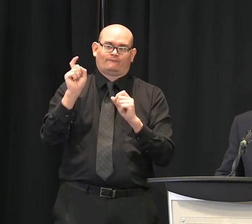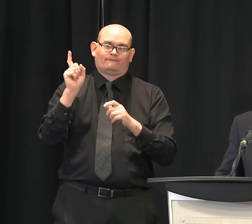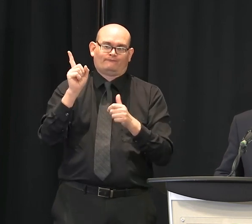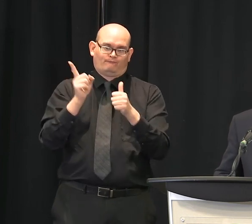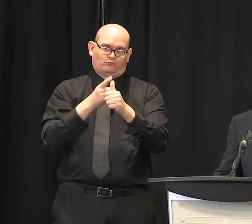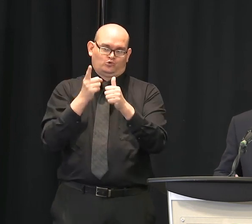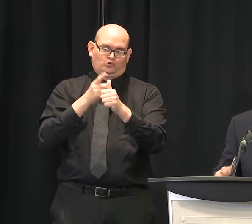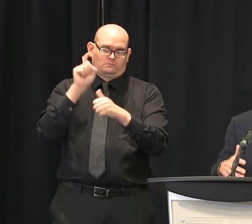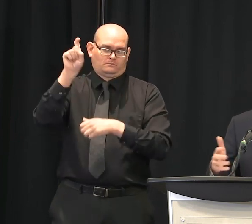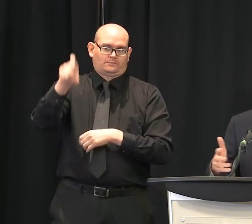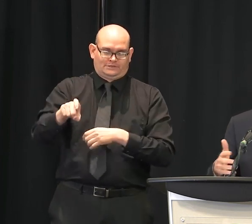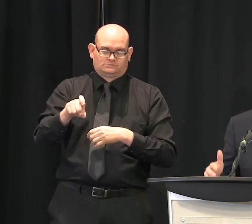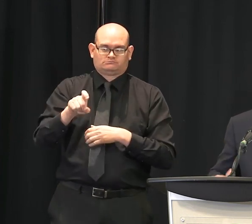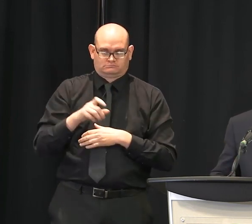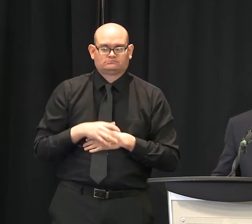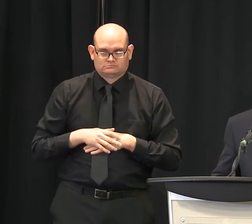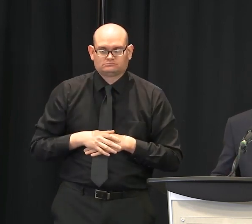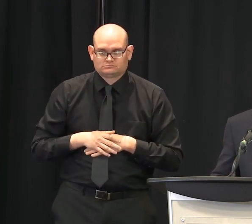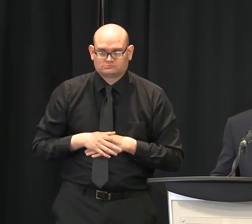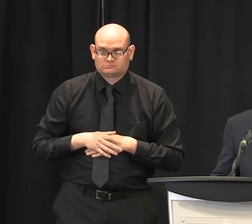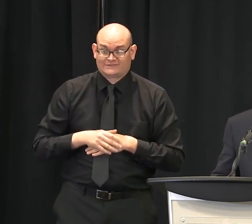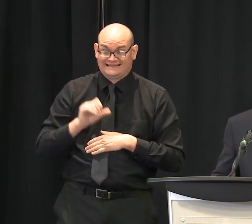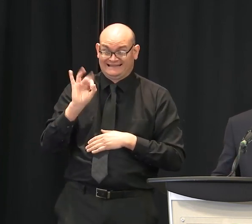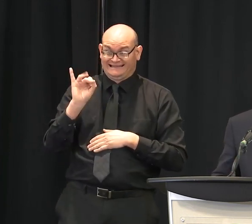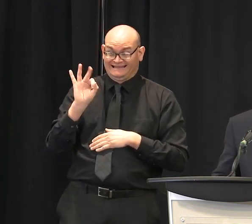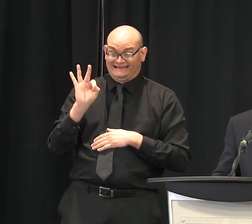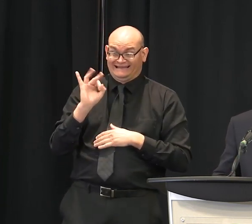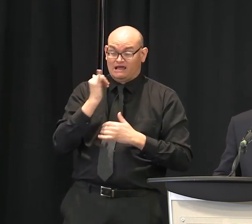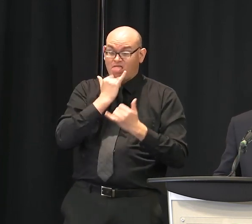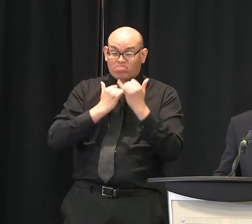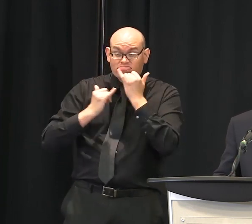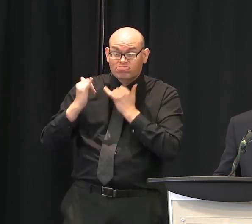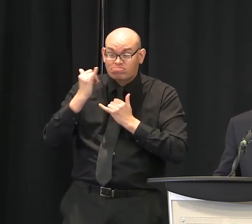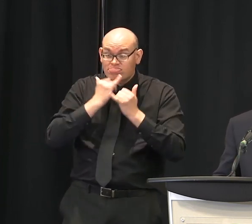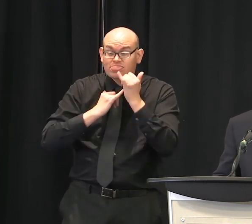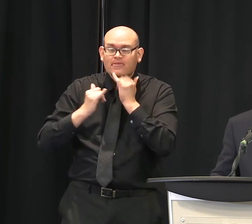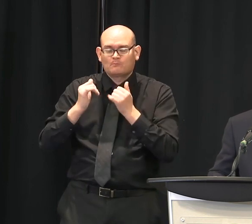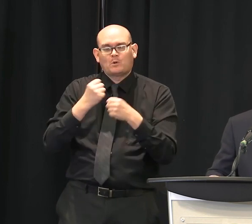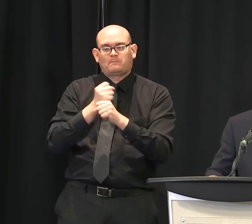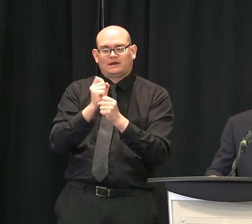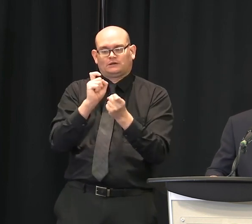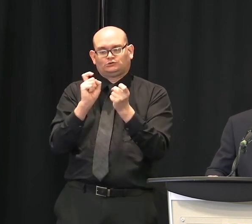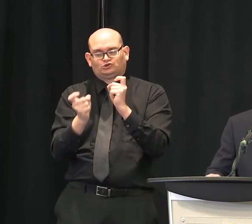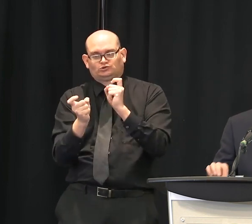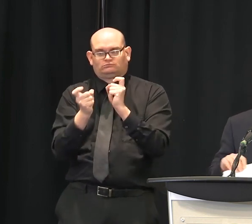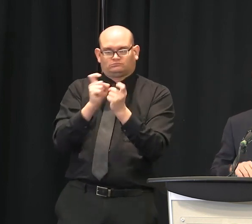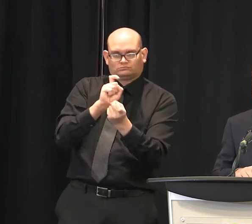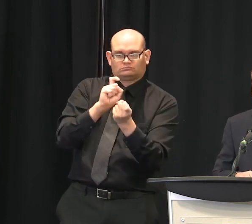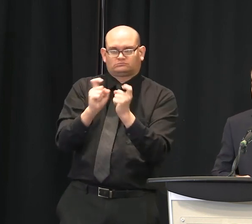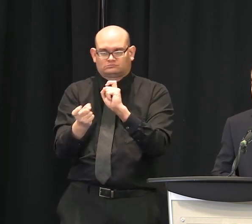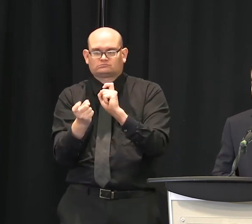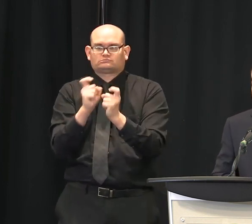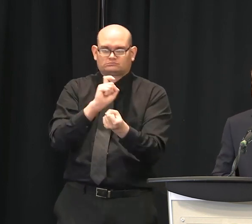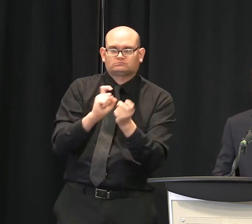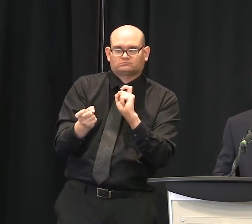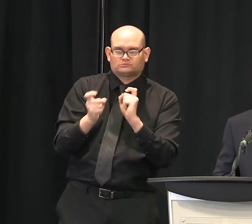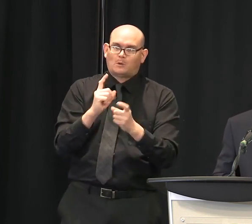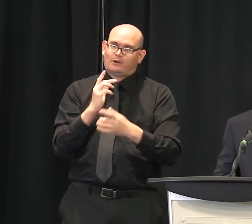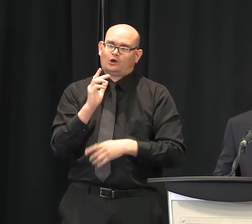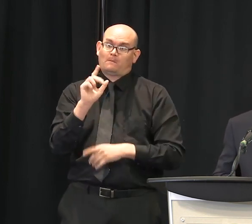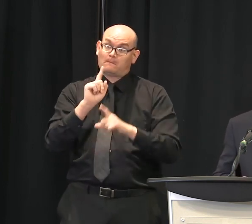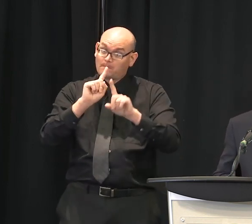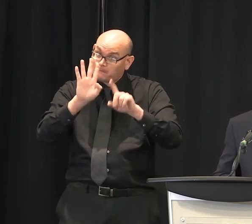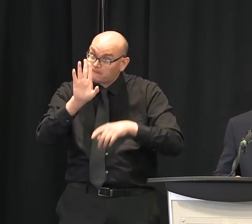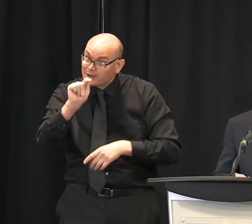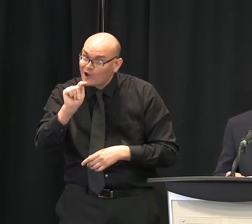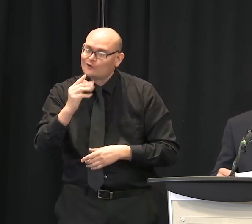at that during the weekend and adjust accordingly. So those are some good announcements to be able to make. Now I'd like to turn it over to Dr. Eric